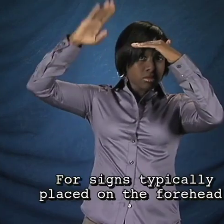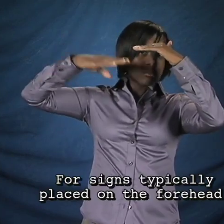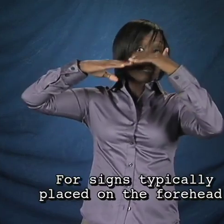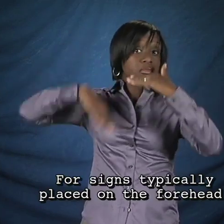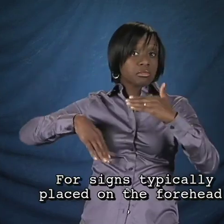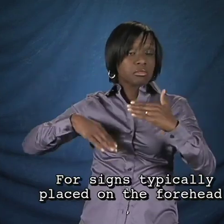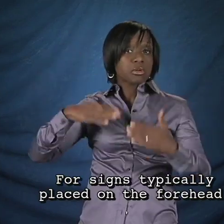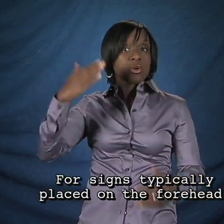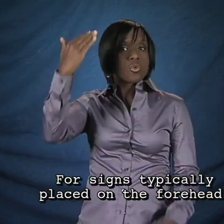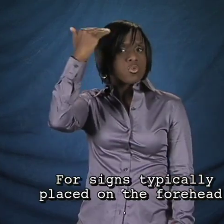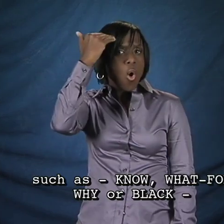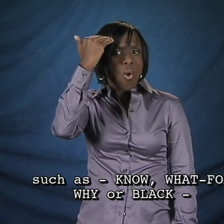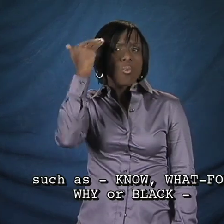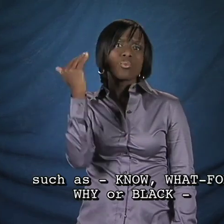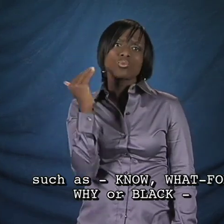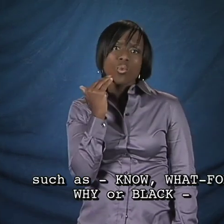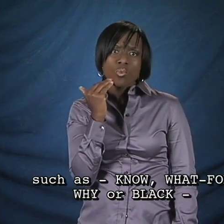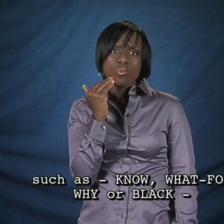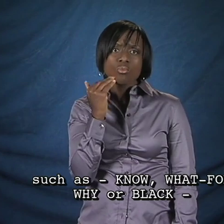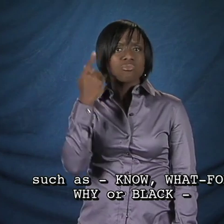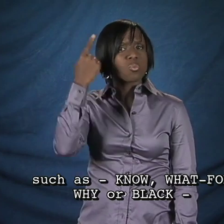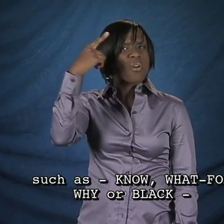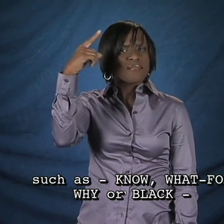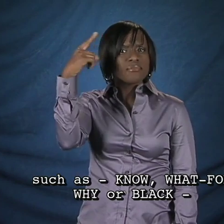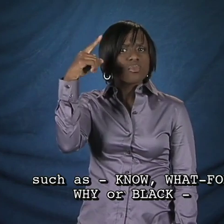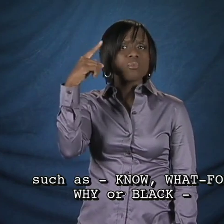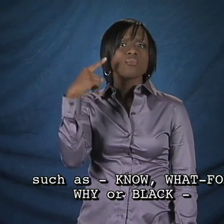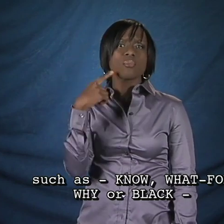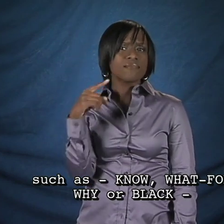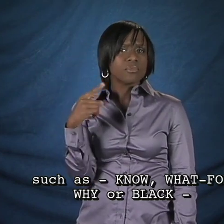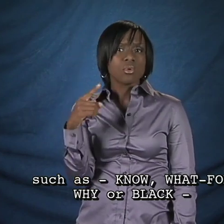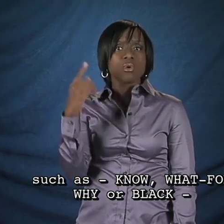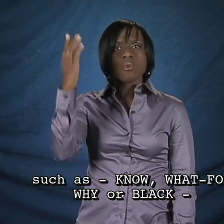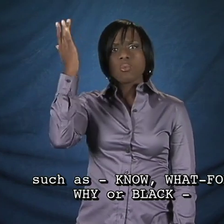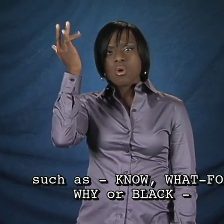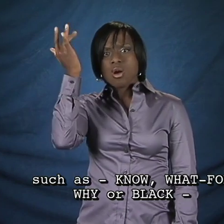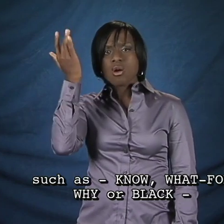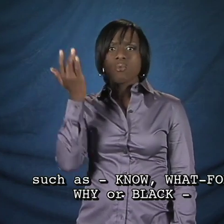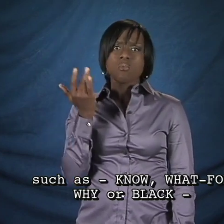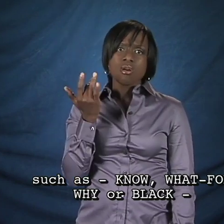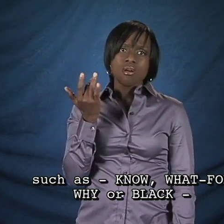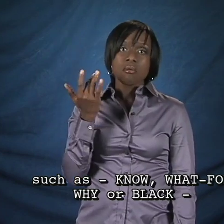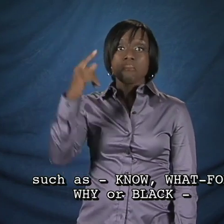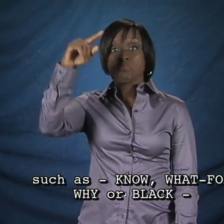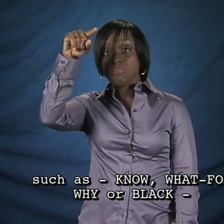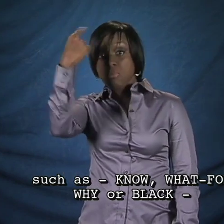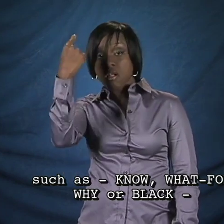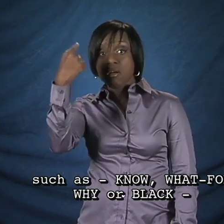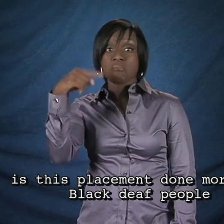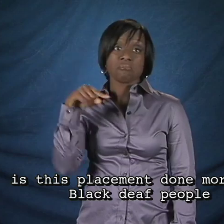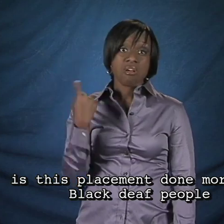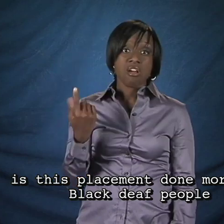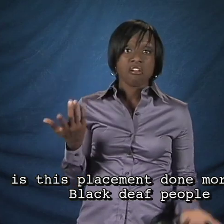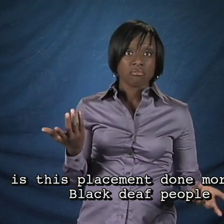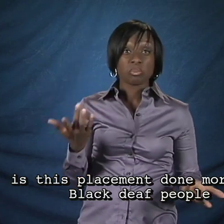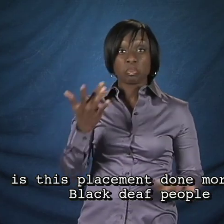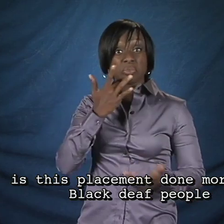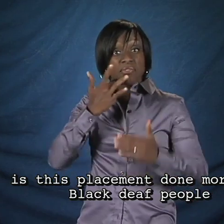typically placed on the forehead such as no, what for, why, or black, is this